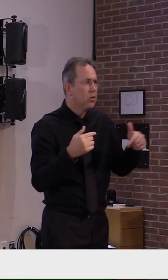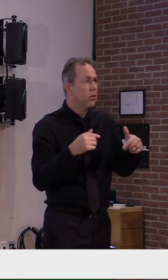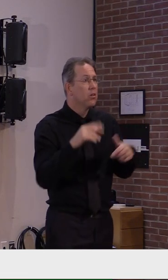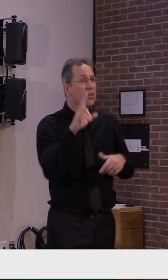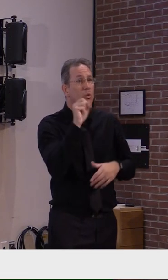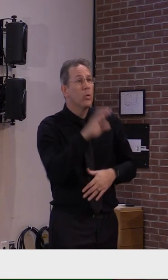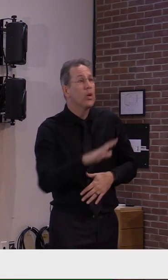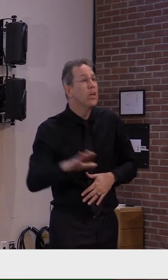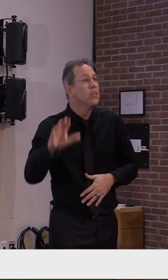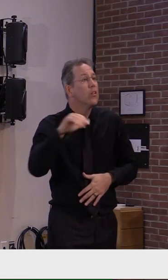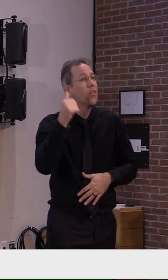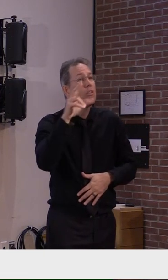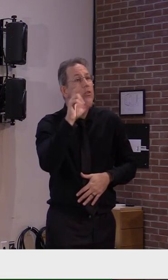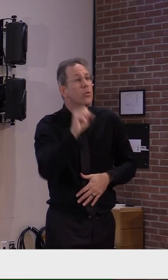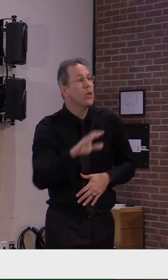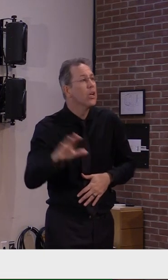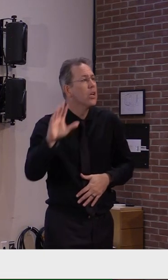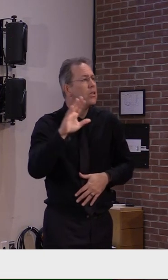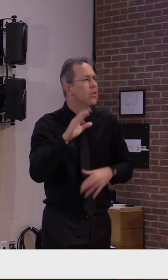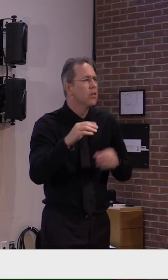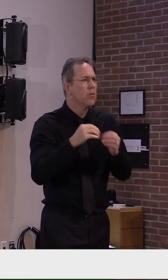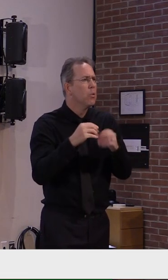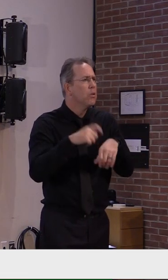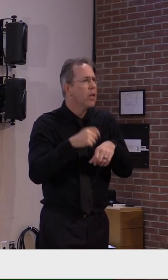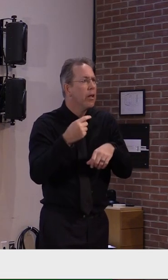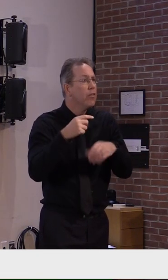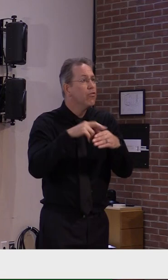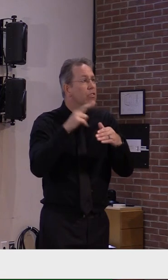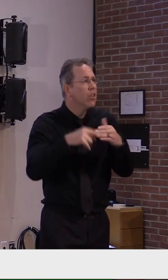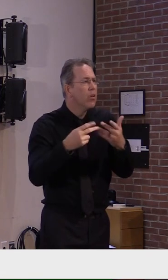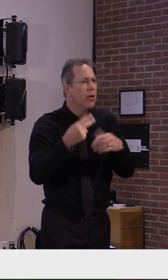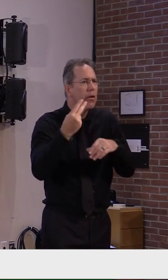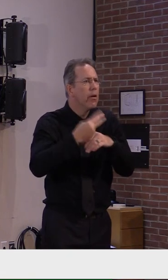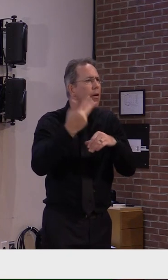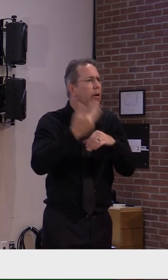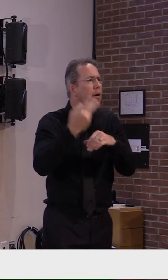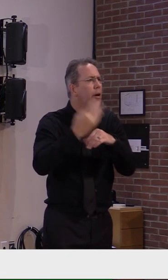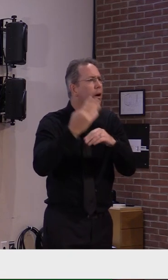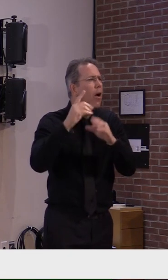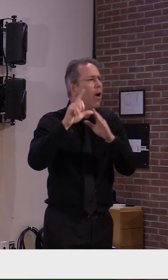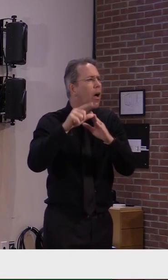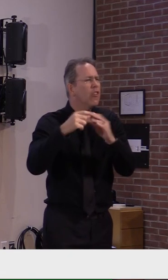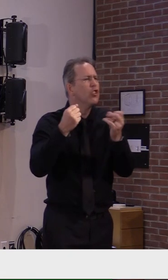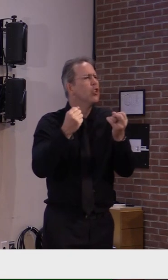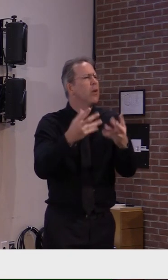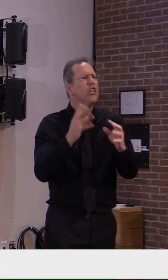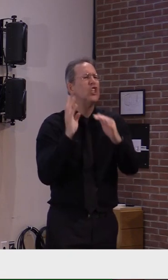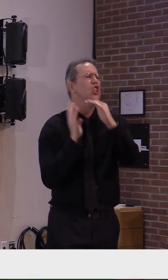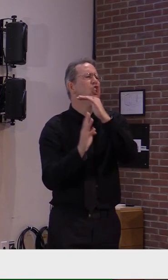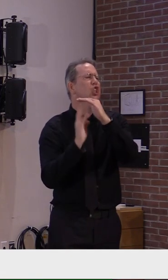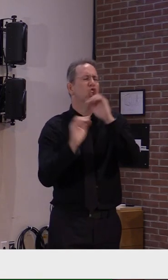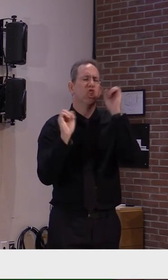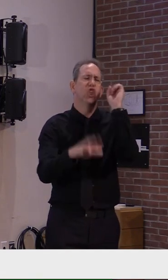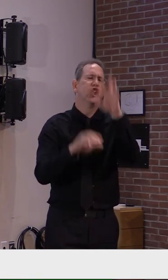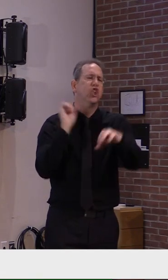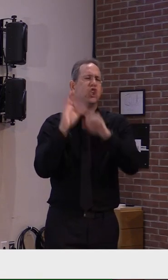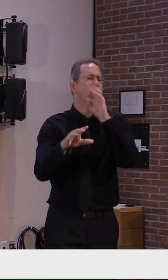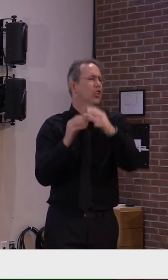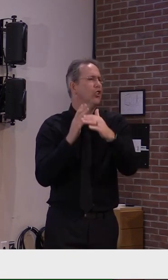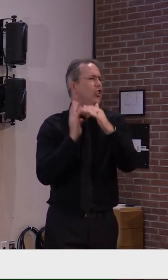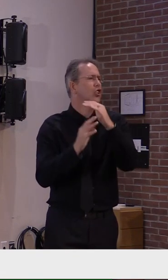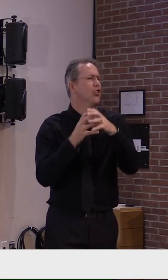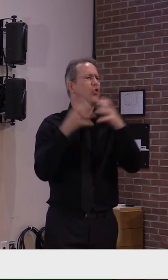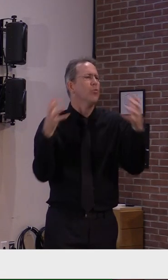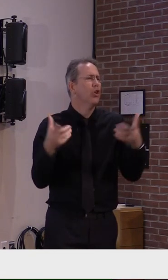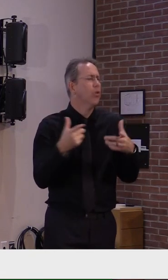incidences in other parts of the country. Mayo, Quest, those are starting to see